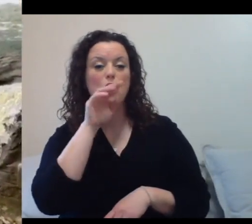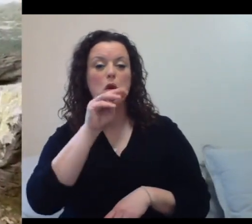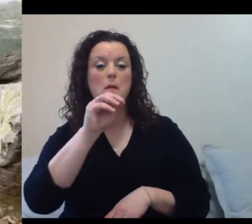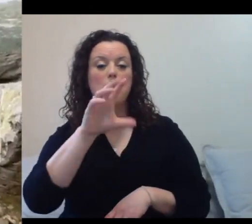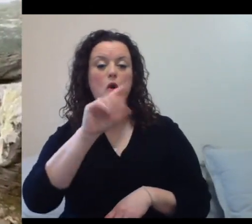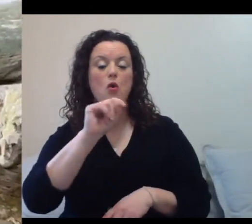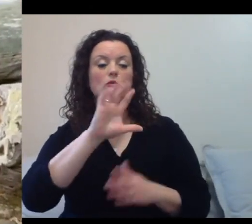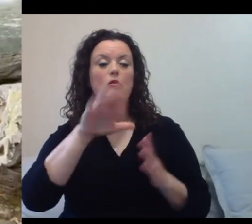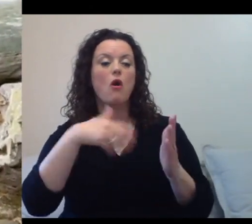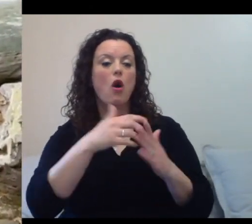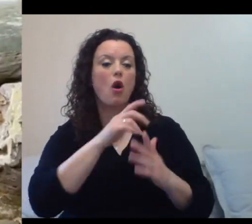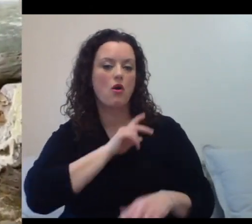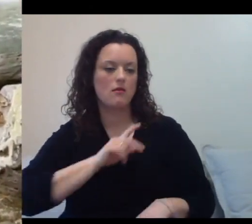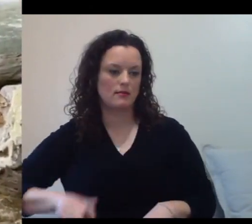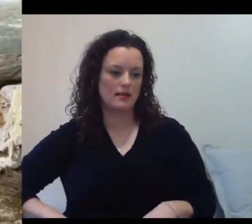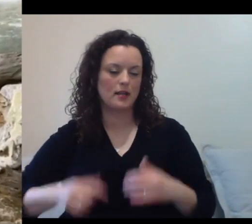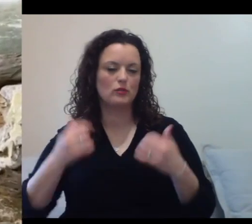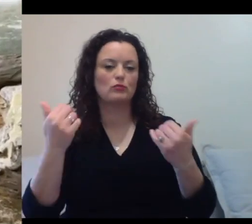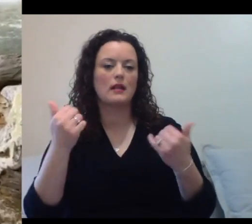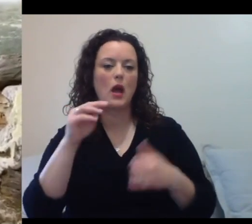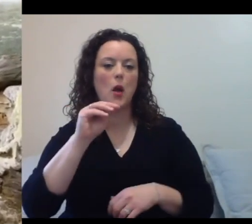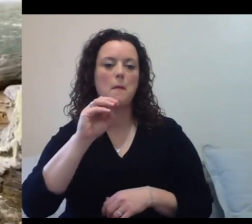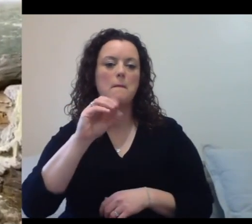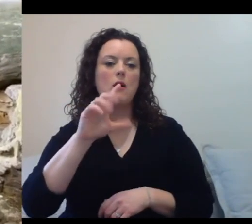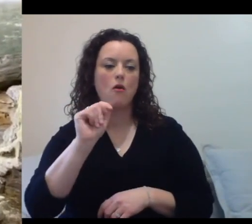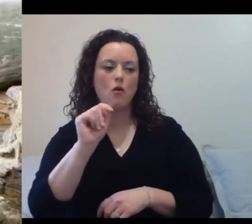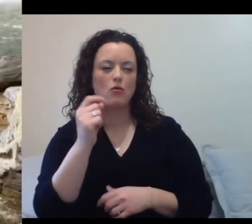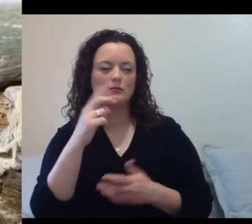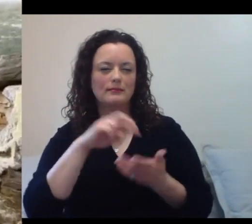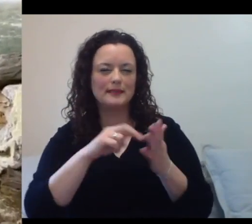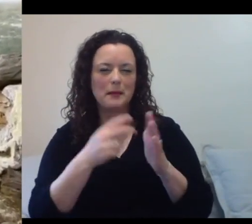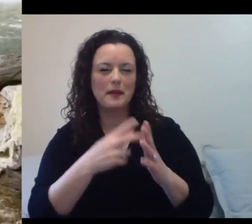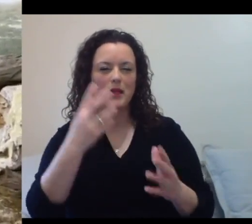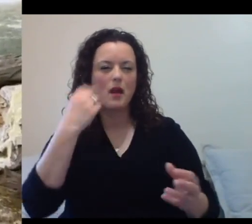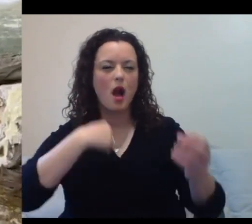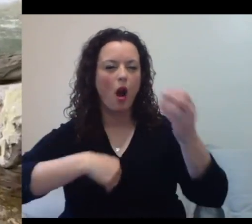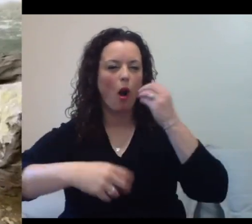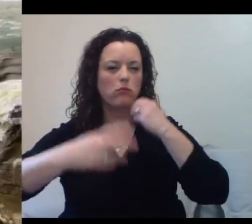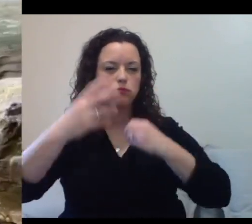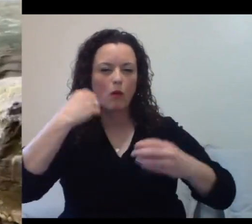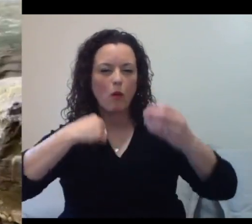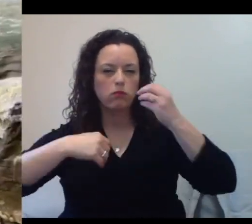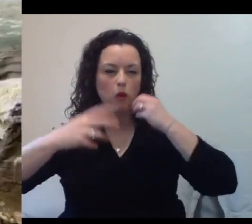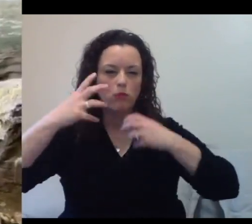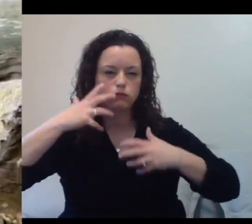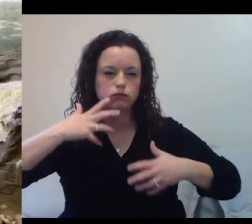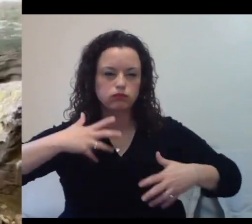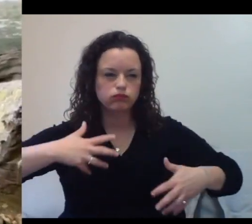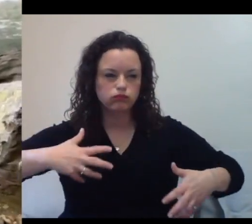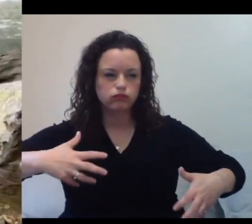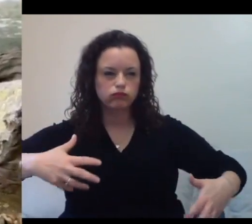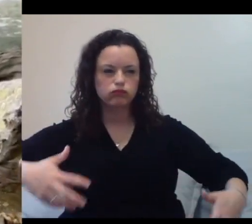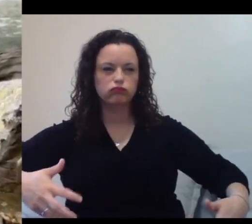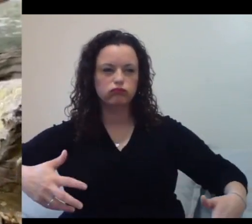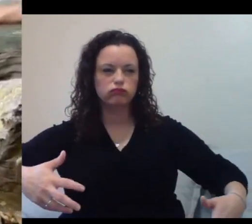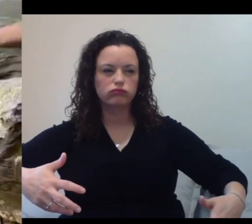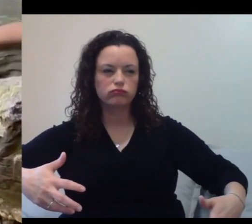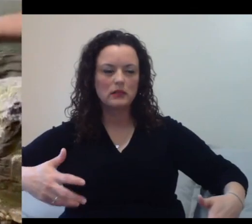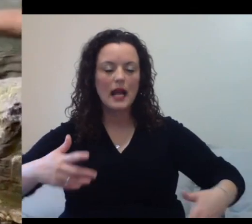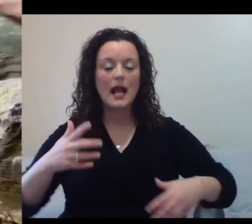they eat a bunch of food. Their body weight swells up. They get really, really large. And their new feathers grow underneath the old ones. Giving those two on the